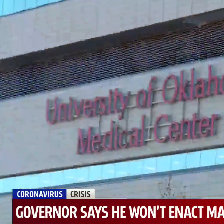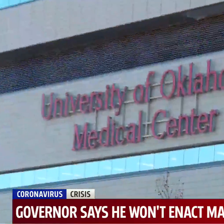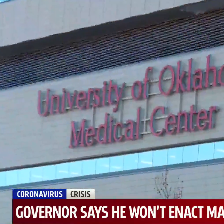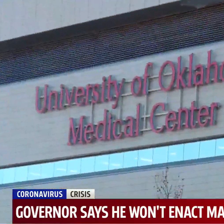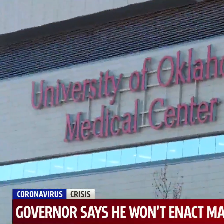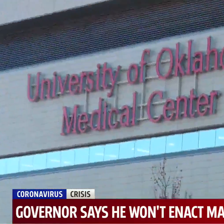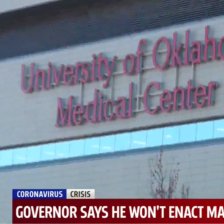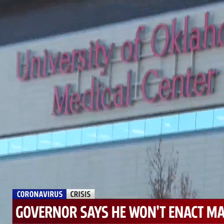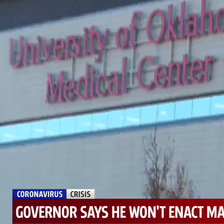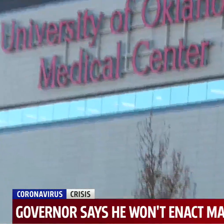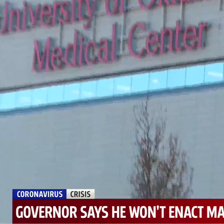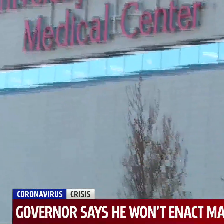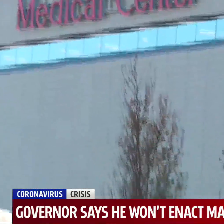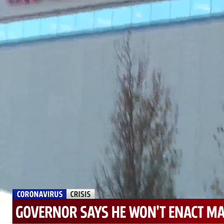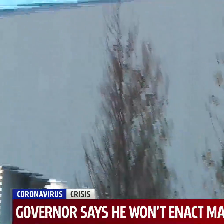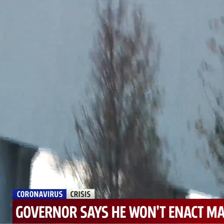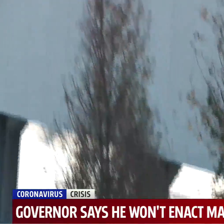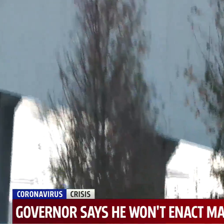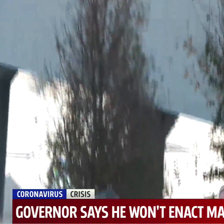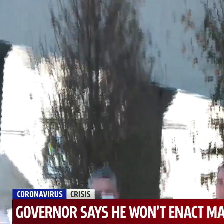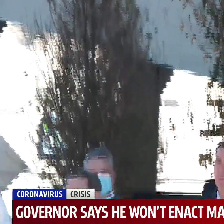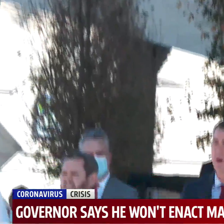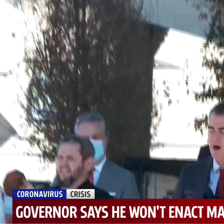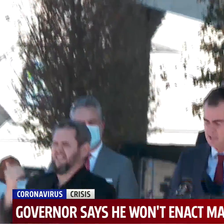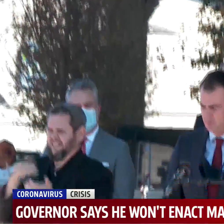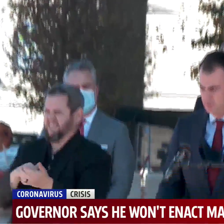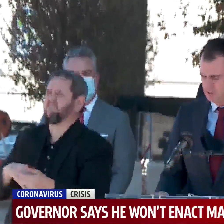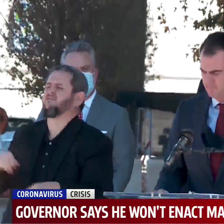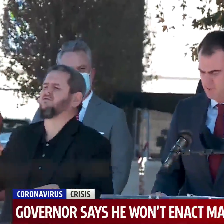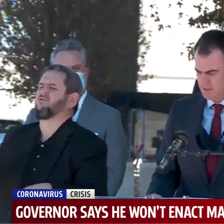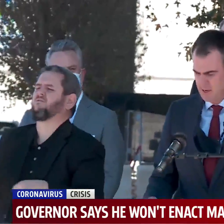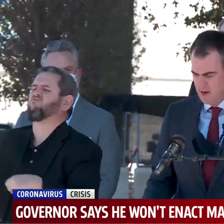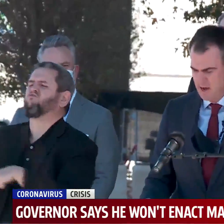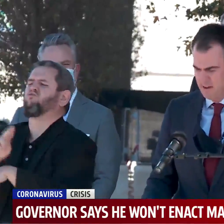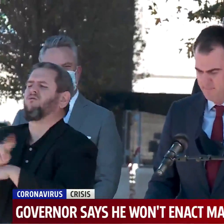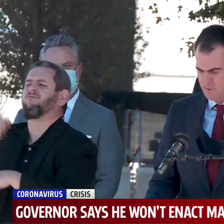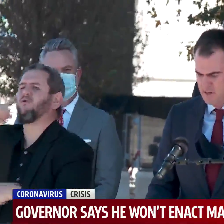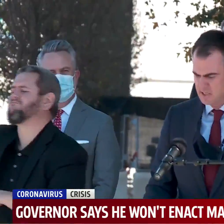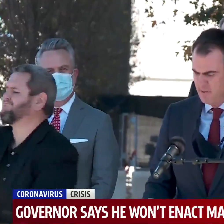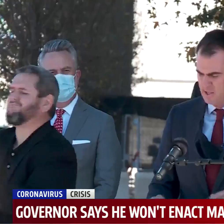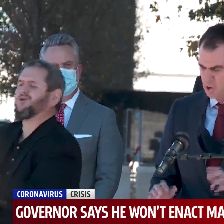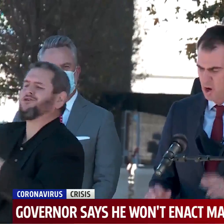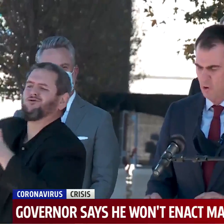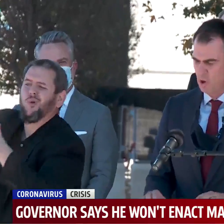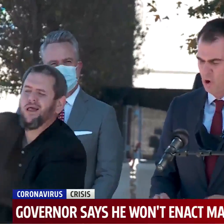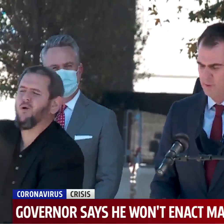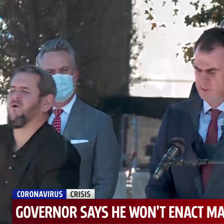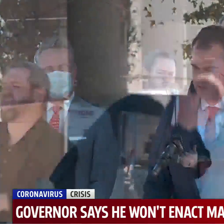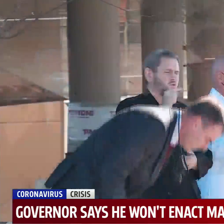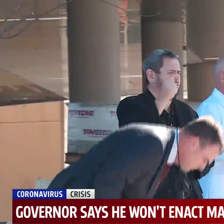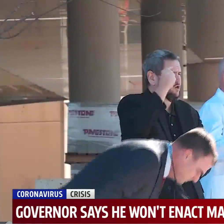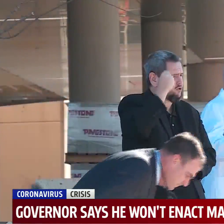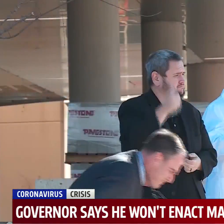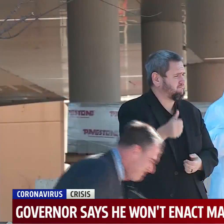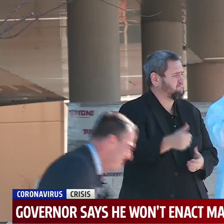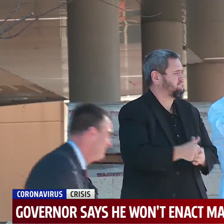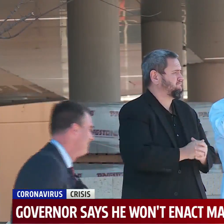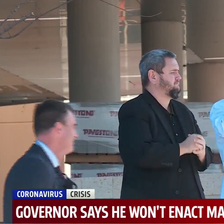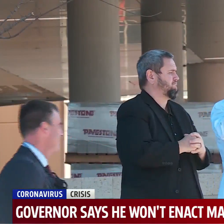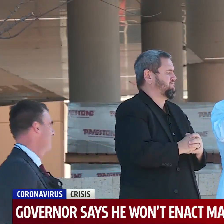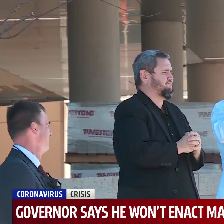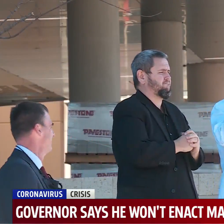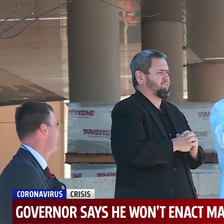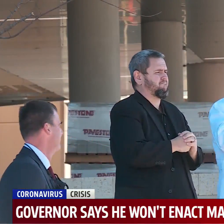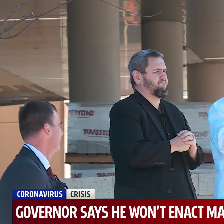used for natural disasters now being used to coordinate hospital beds statewide. The governor talking about the need for all college students to get